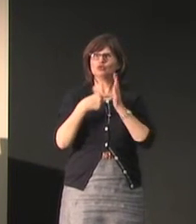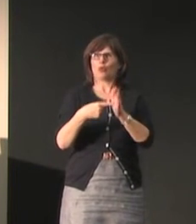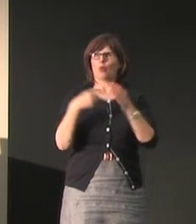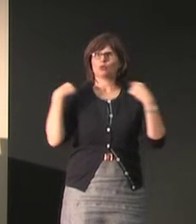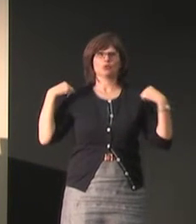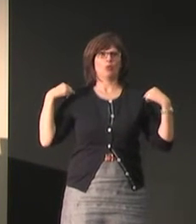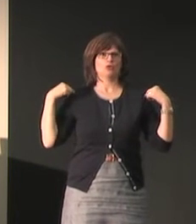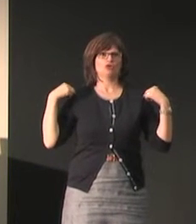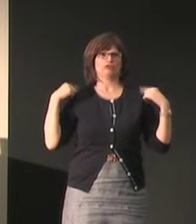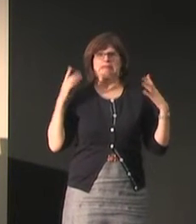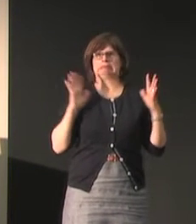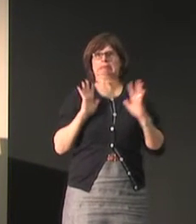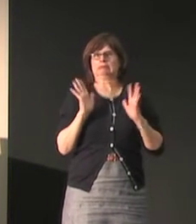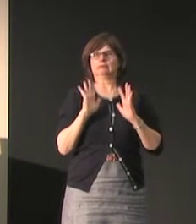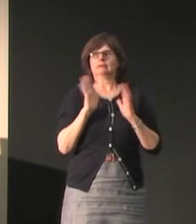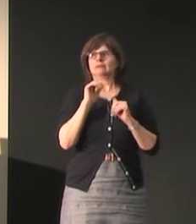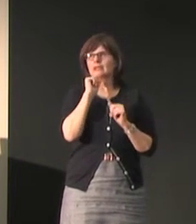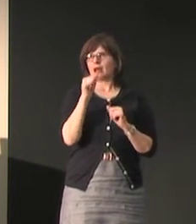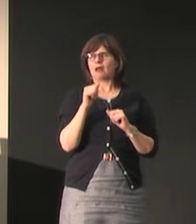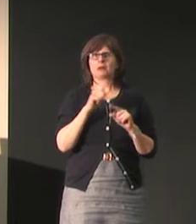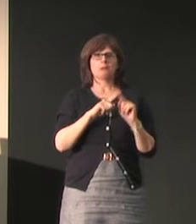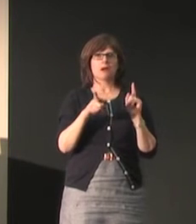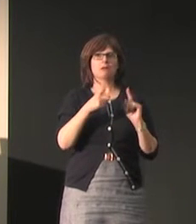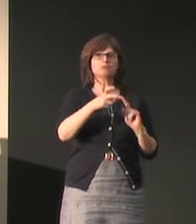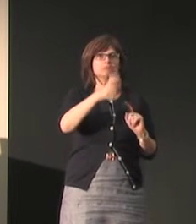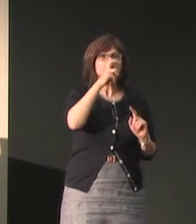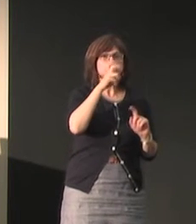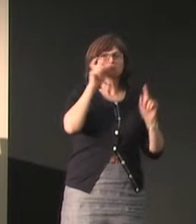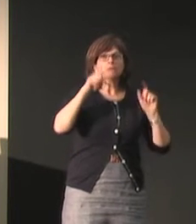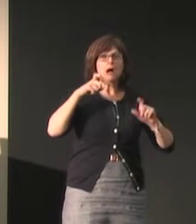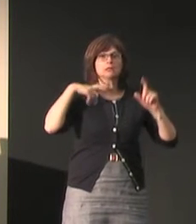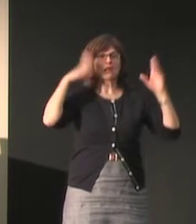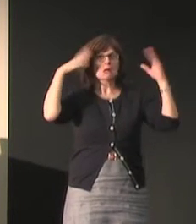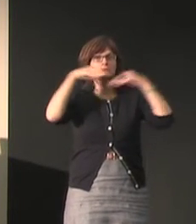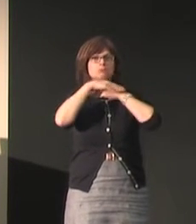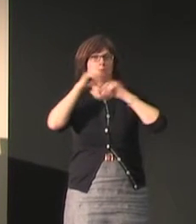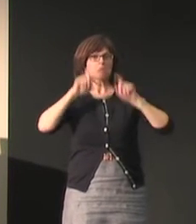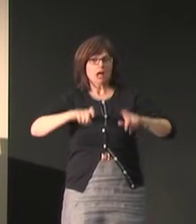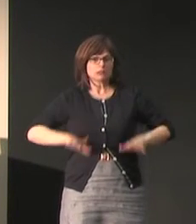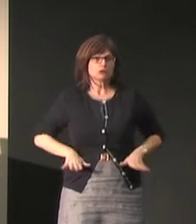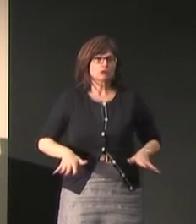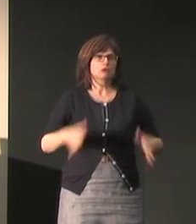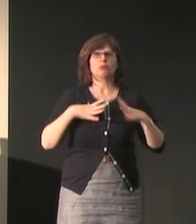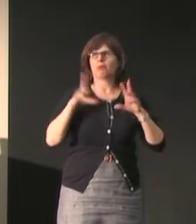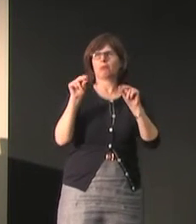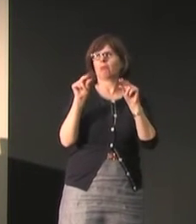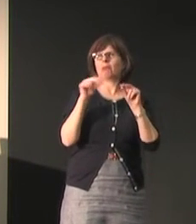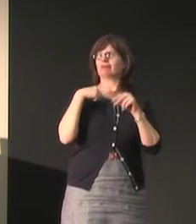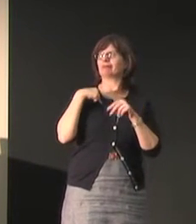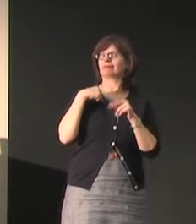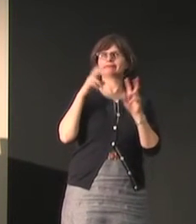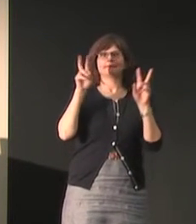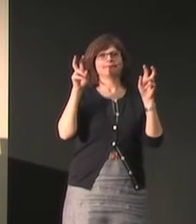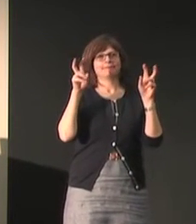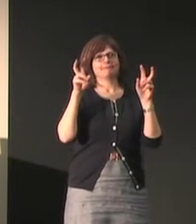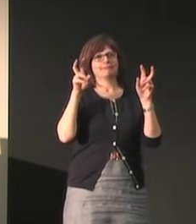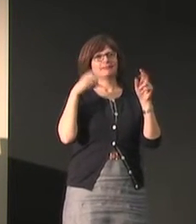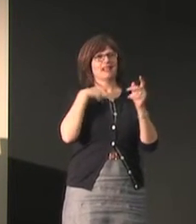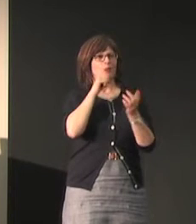there's also particular clothes that you have to wear in particular settings that are appropriate for women and certainly, I don't have to